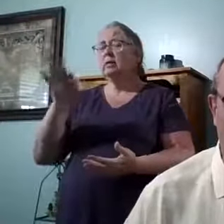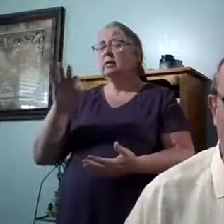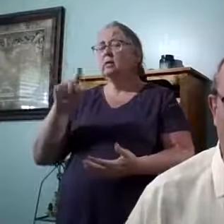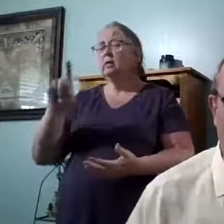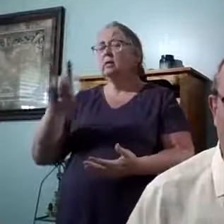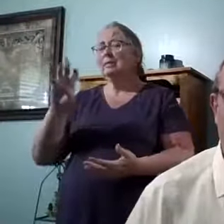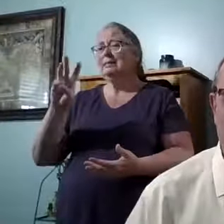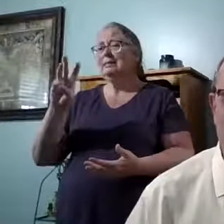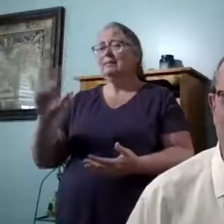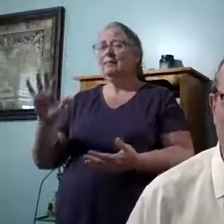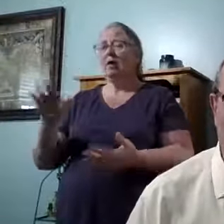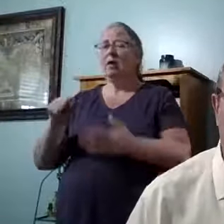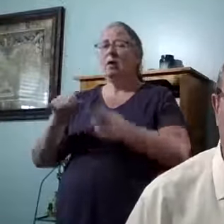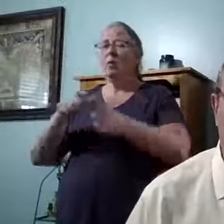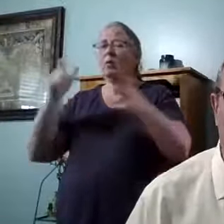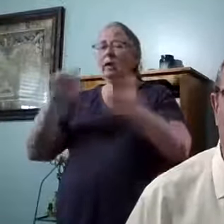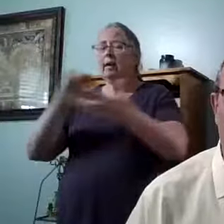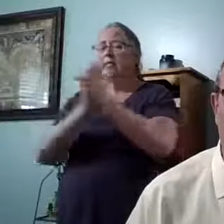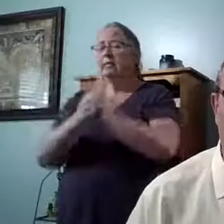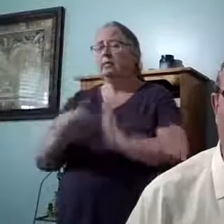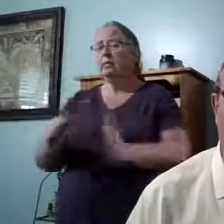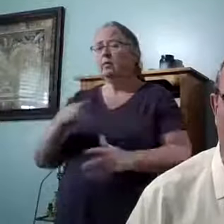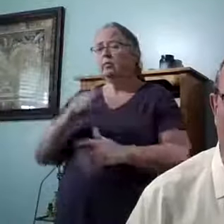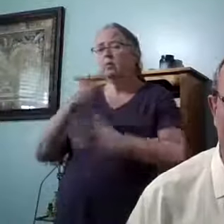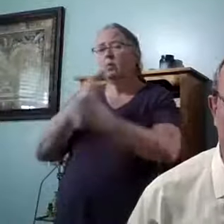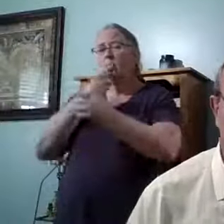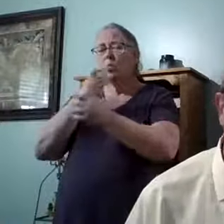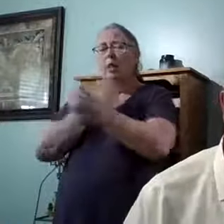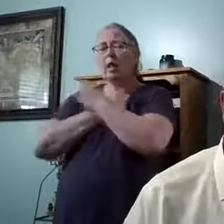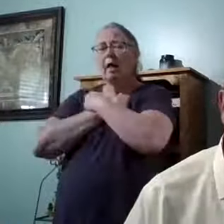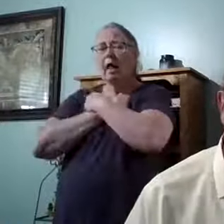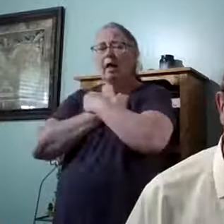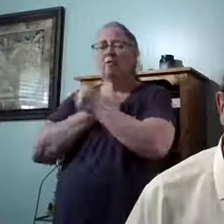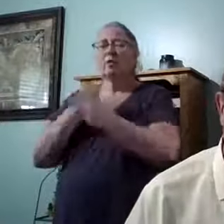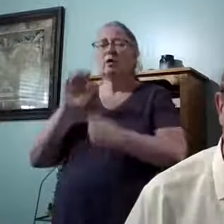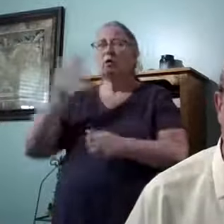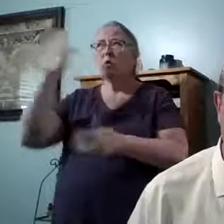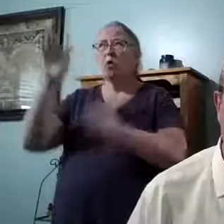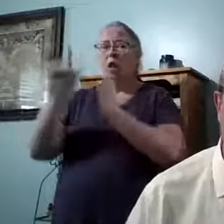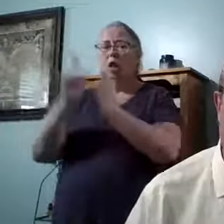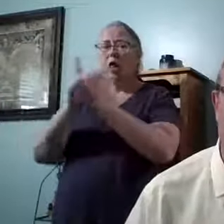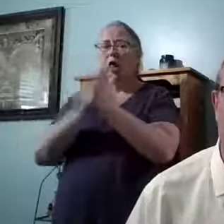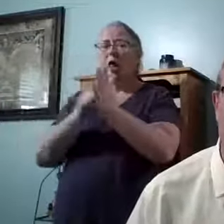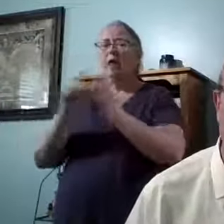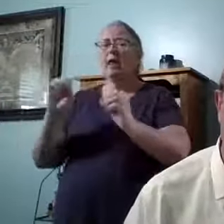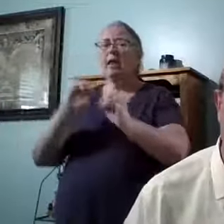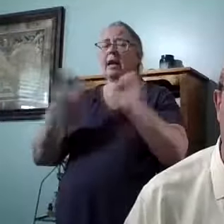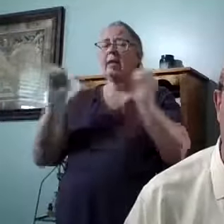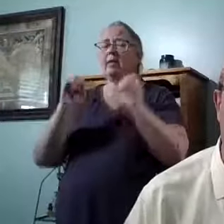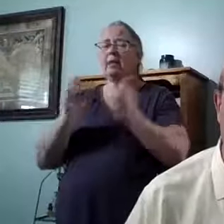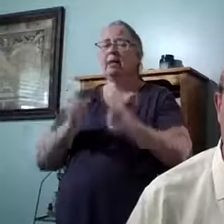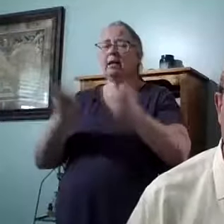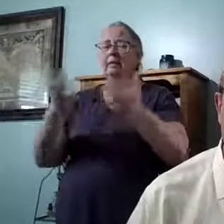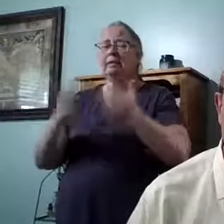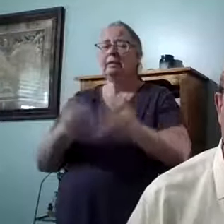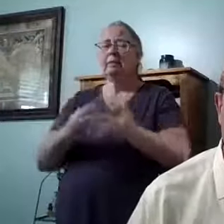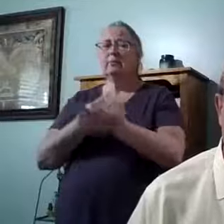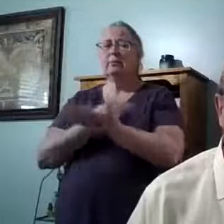peace. Have those who love your law and nothing causes them to stumble.